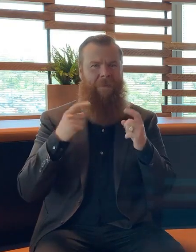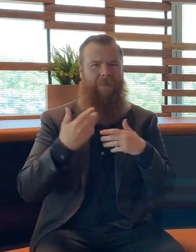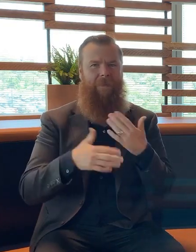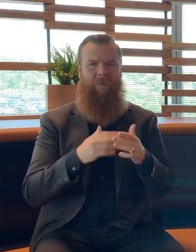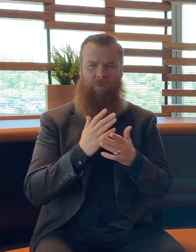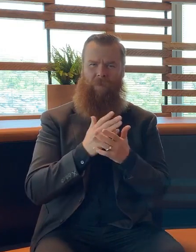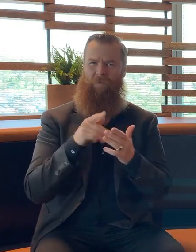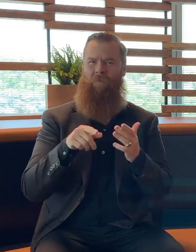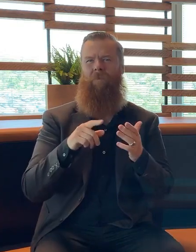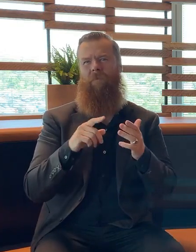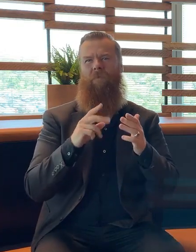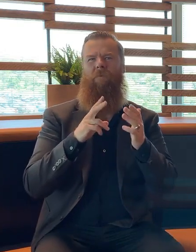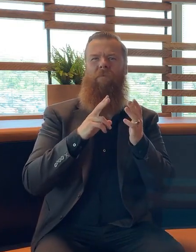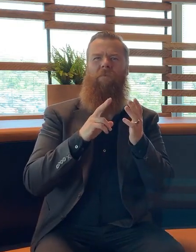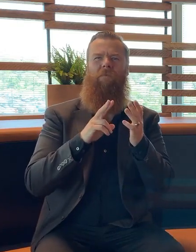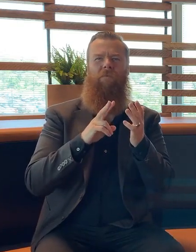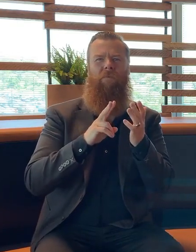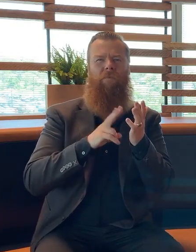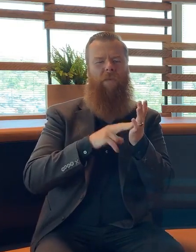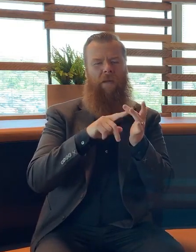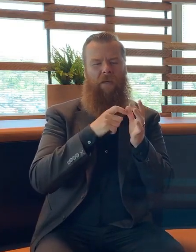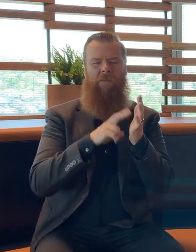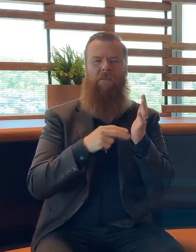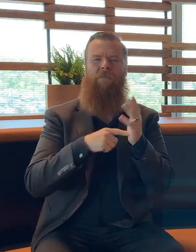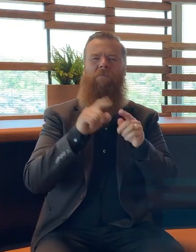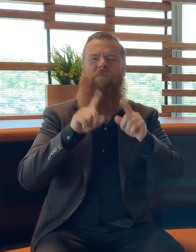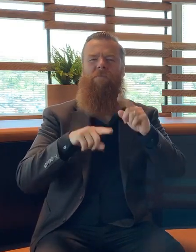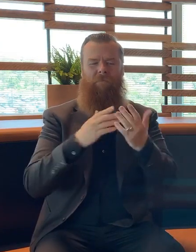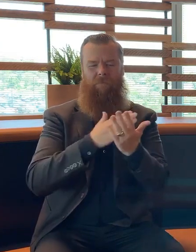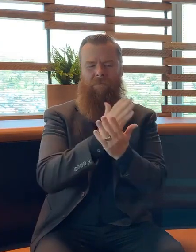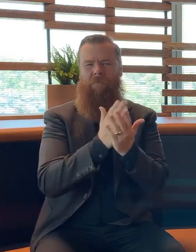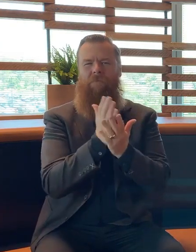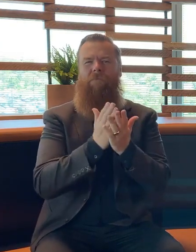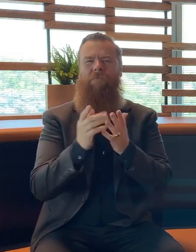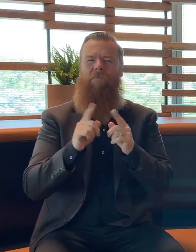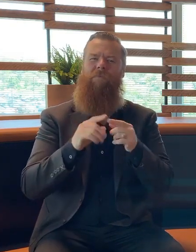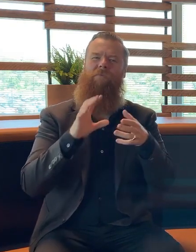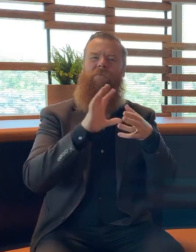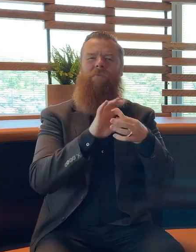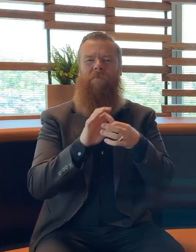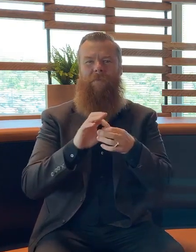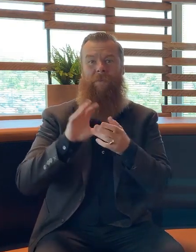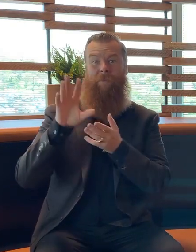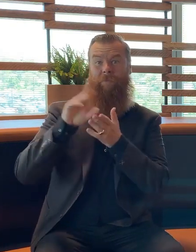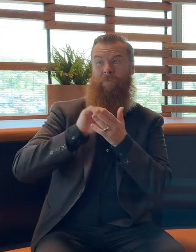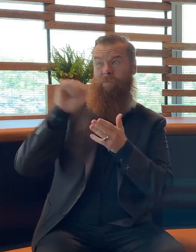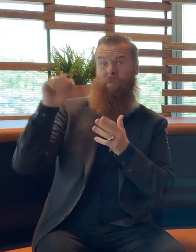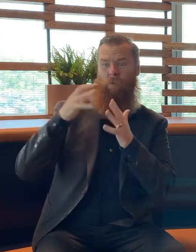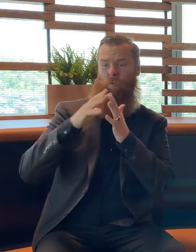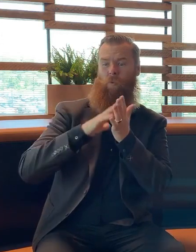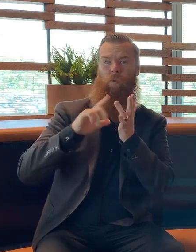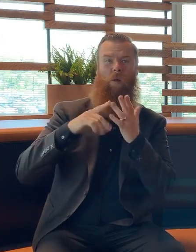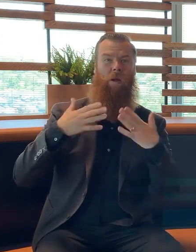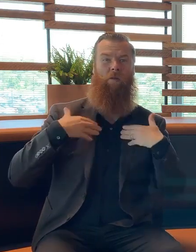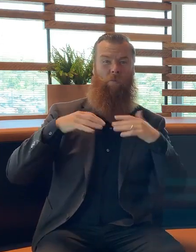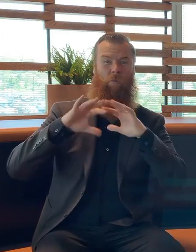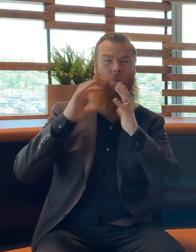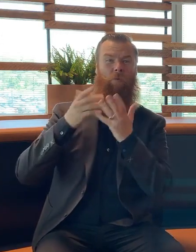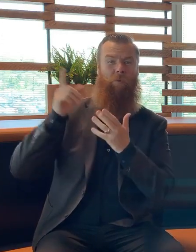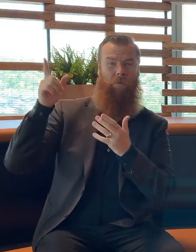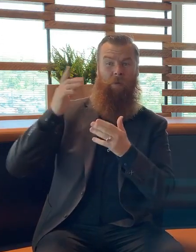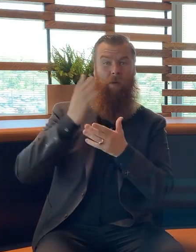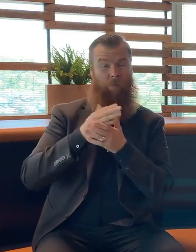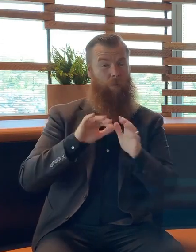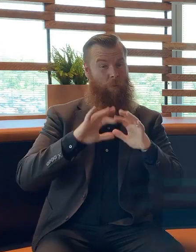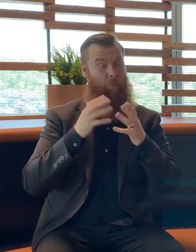as we've talked about before by the World Health Organization and it is spreading very quickly all around the world. We're